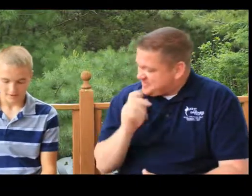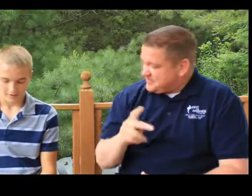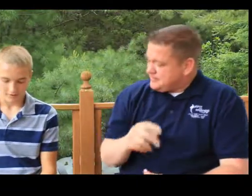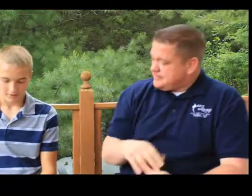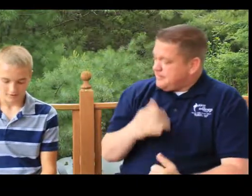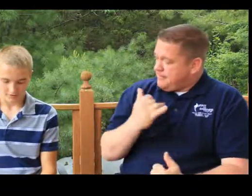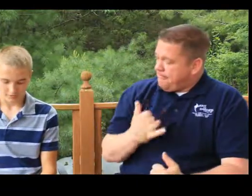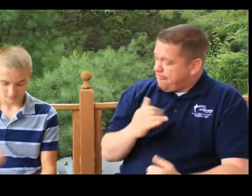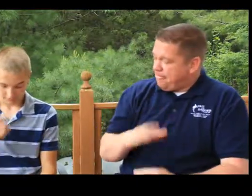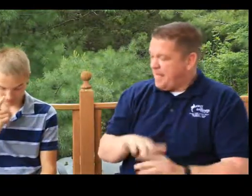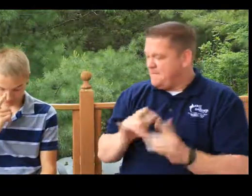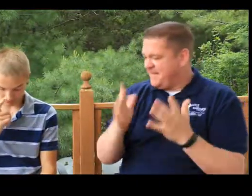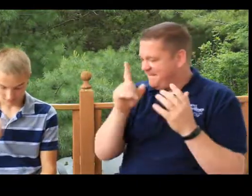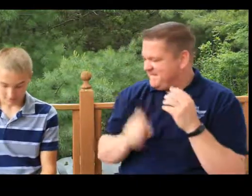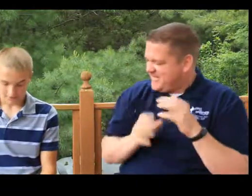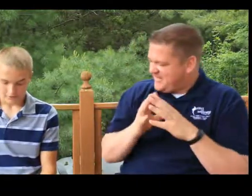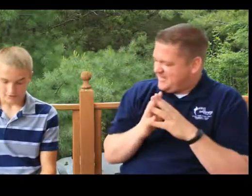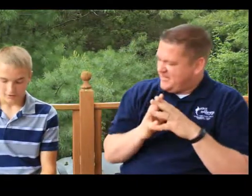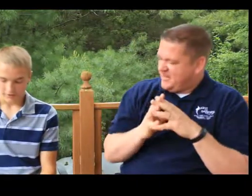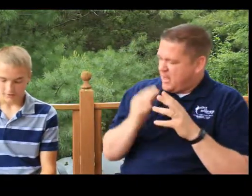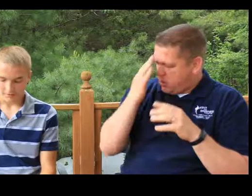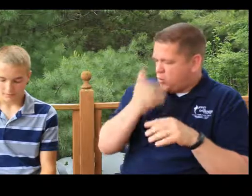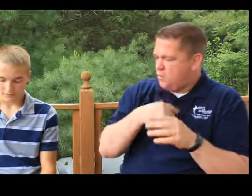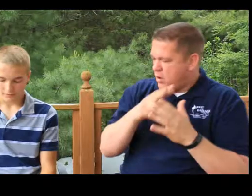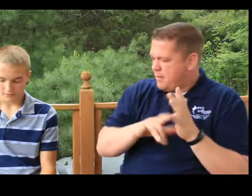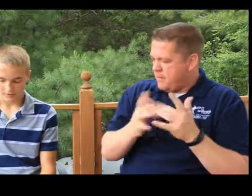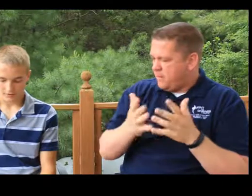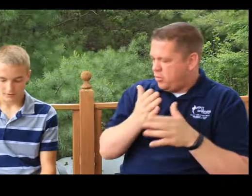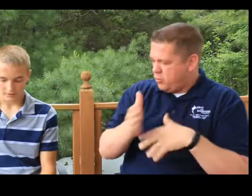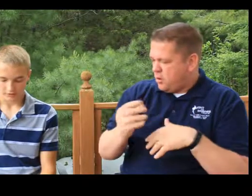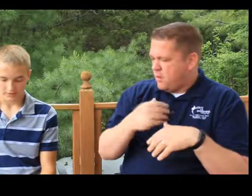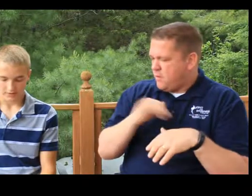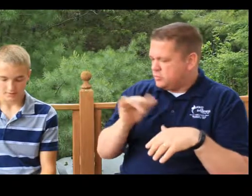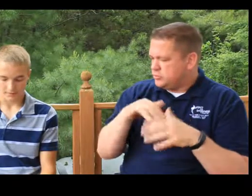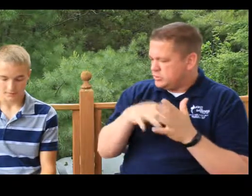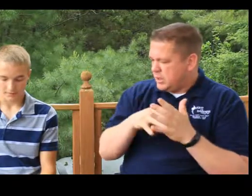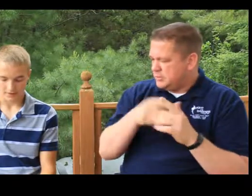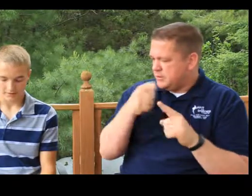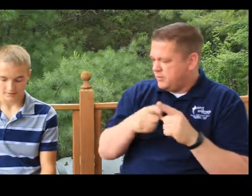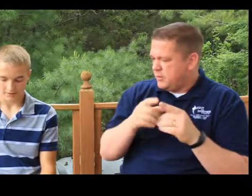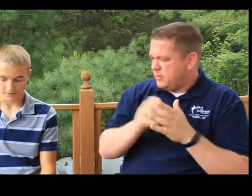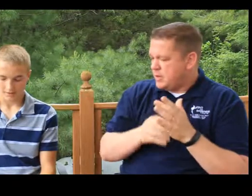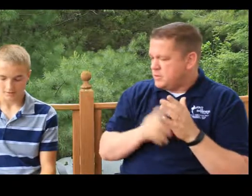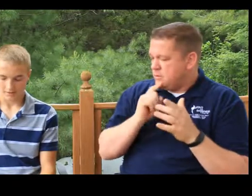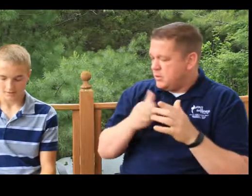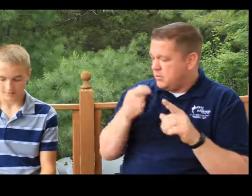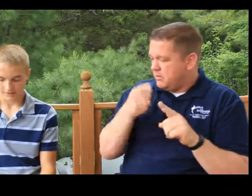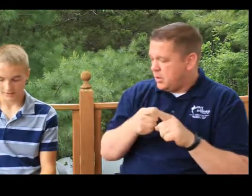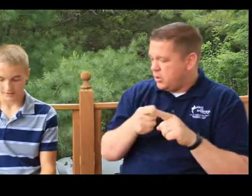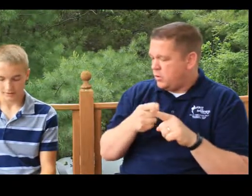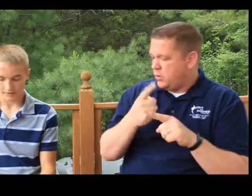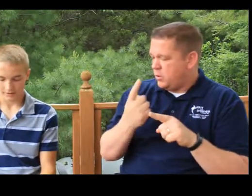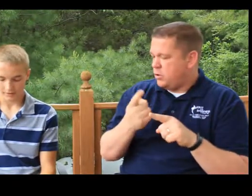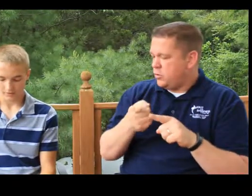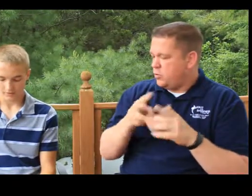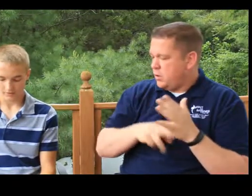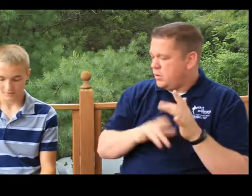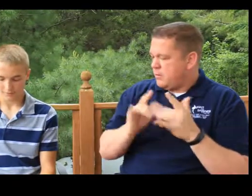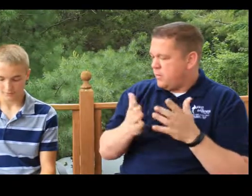Now on to the Bible question. I know you have read the Bible through and have also studied specific passages. But is there any particular way you like to read the Bible